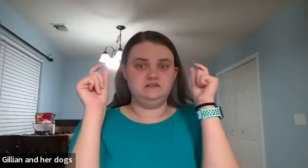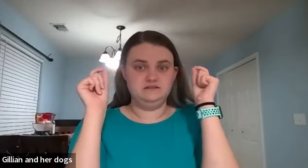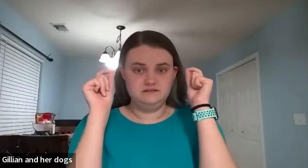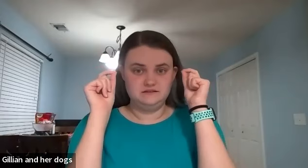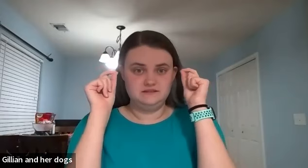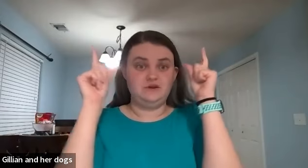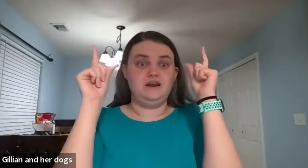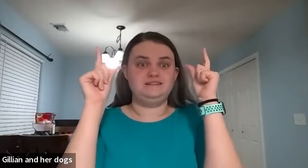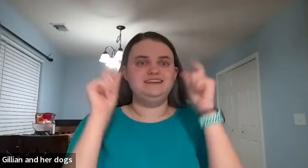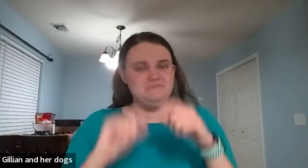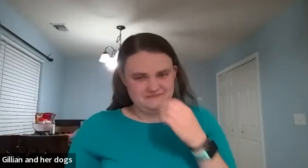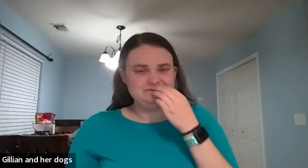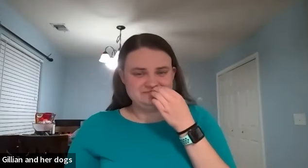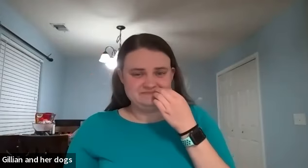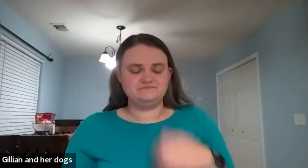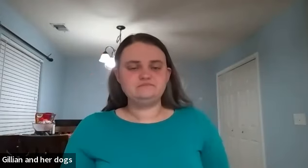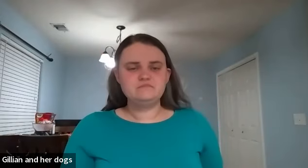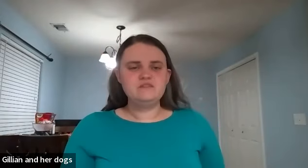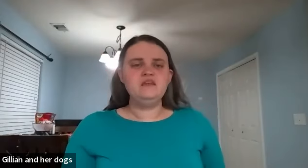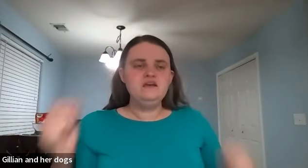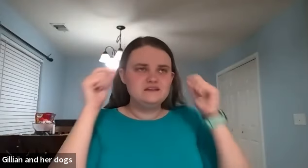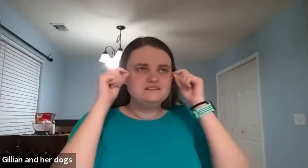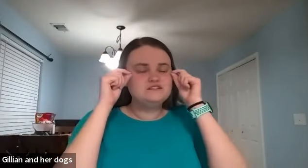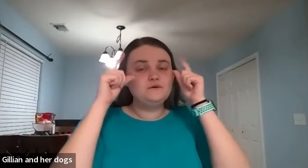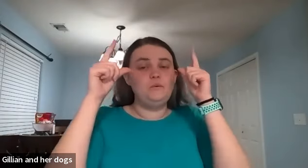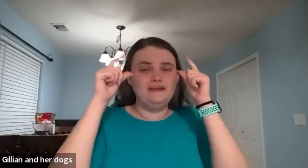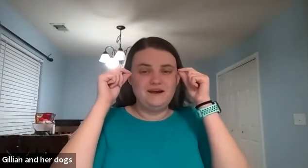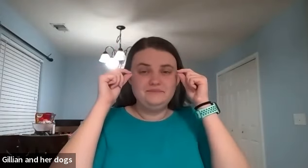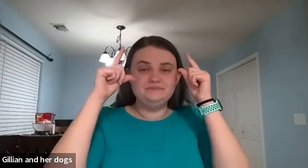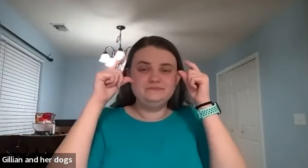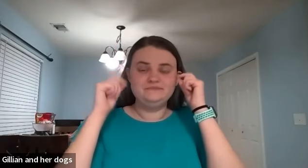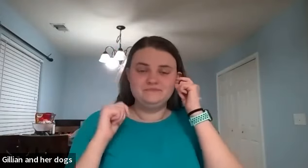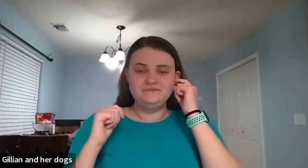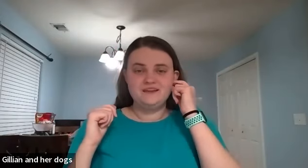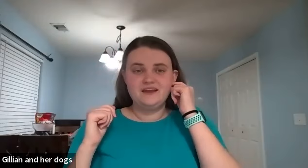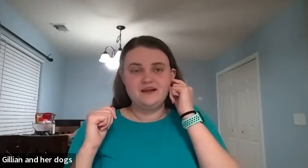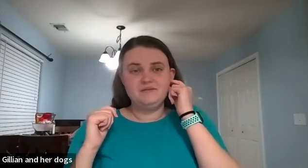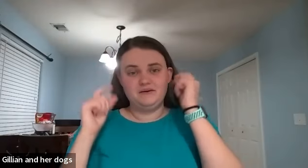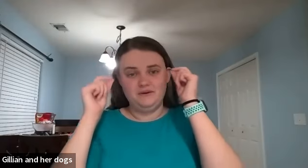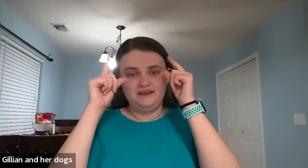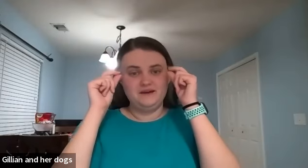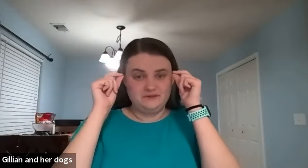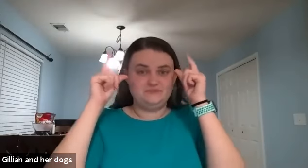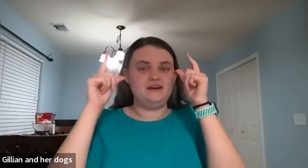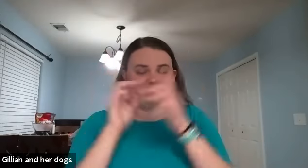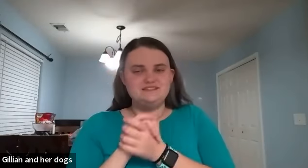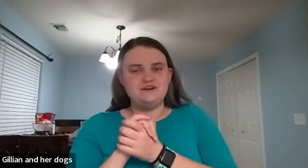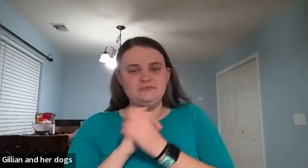surprised yep there's also for wake up um like i wake up or surprised so